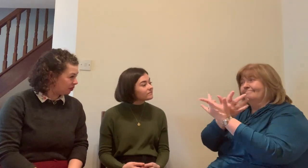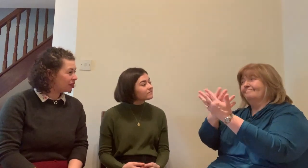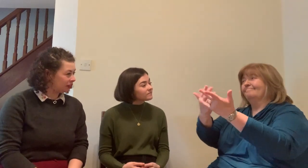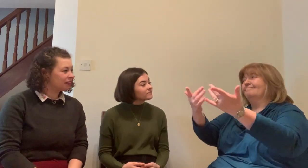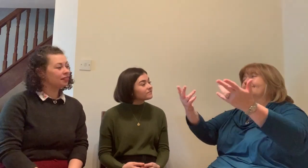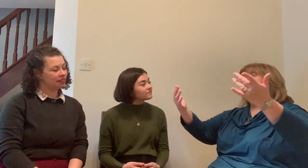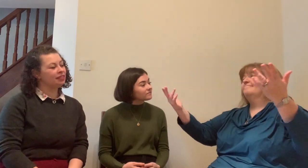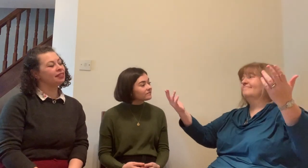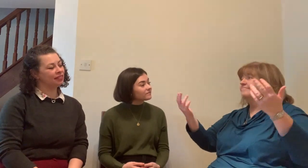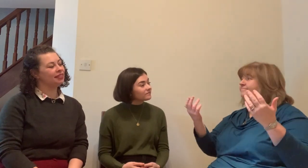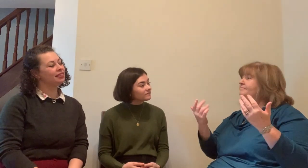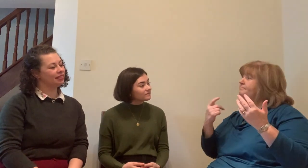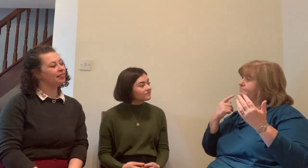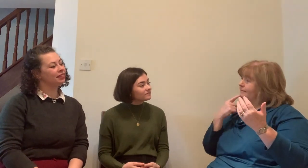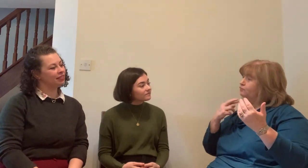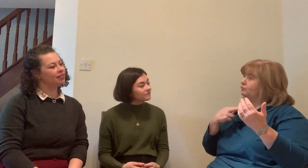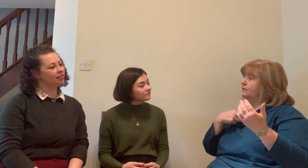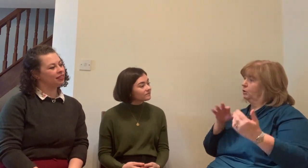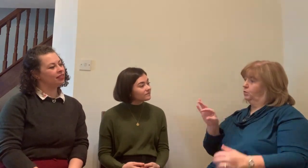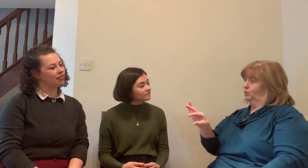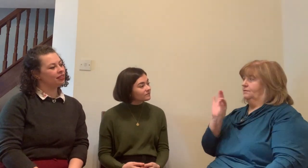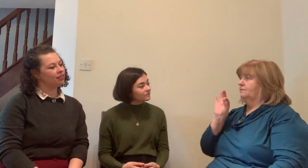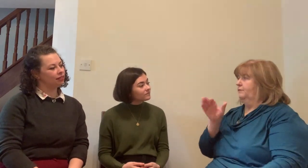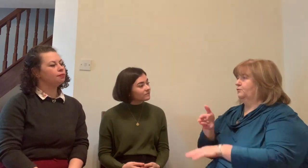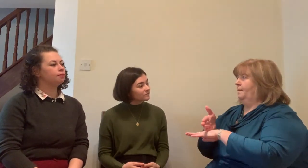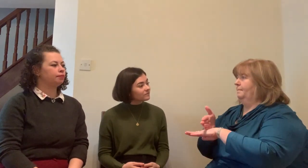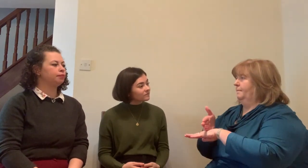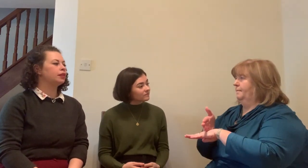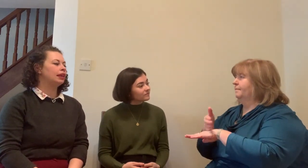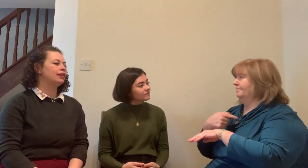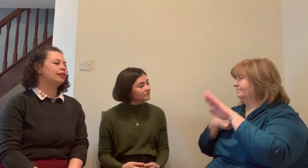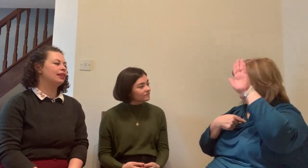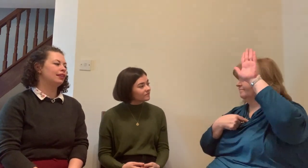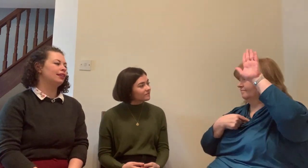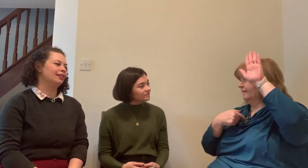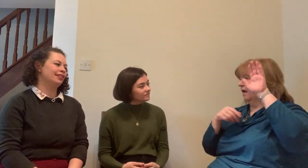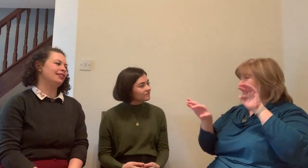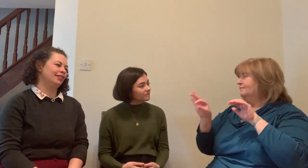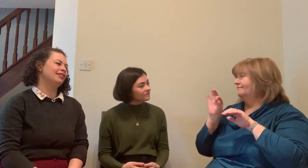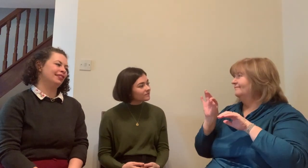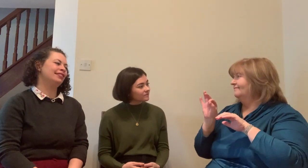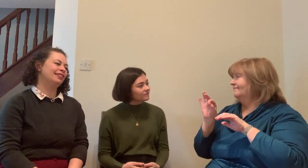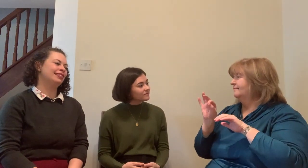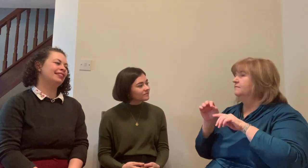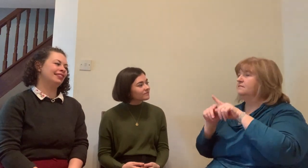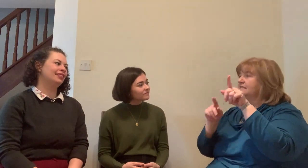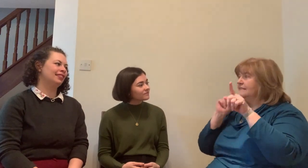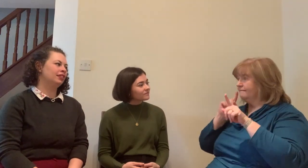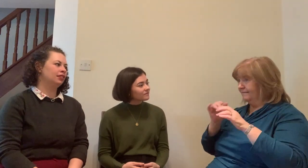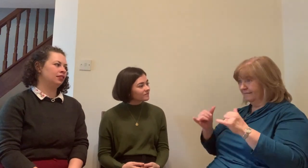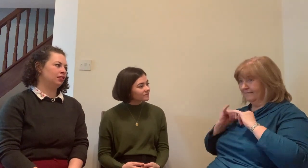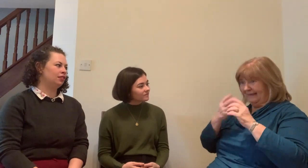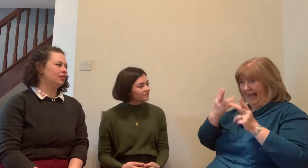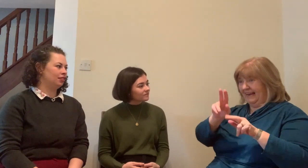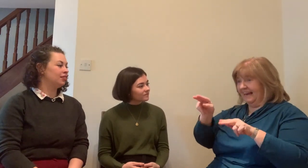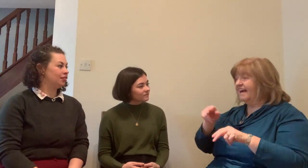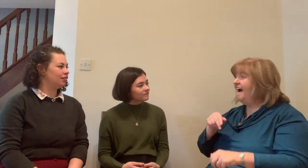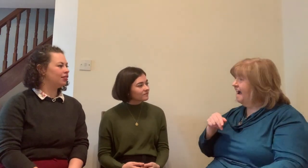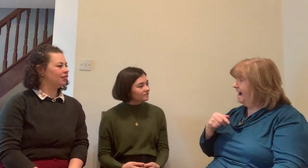Africa and when they arrive in Ireland they need that, you know, access or say, for example, a Japanese deaf person